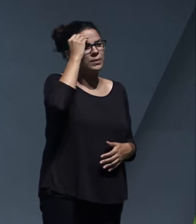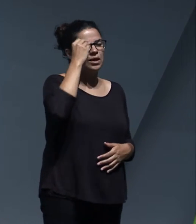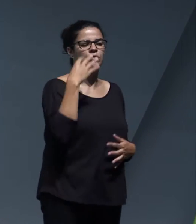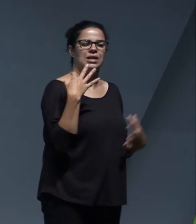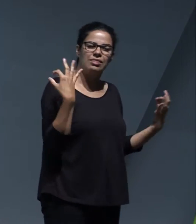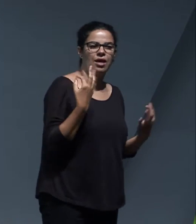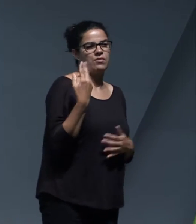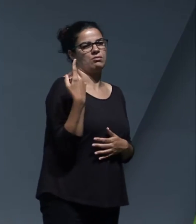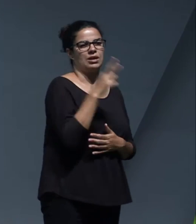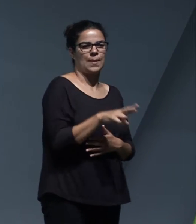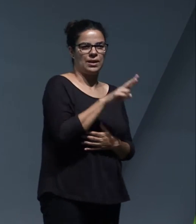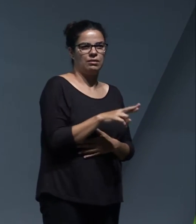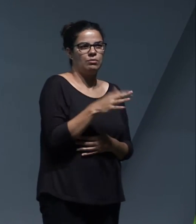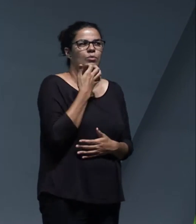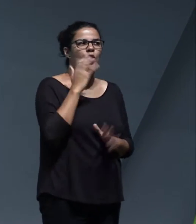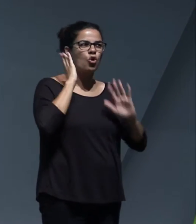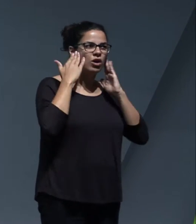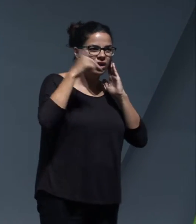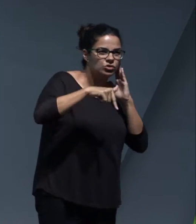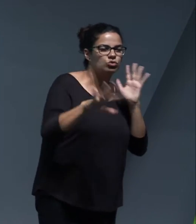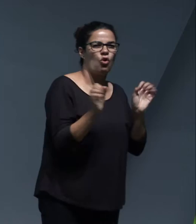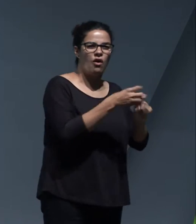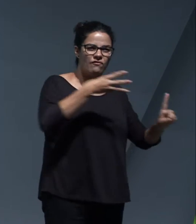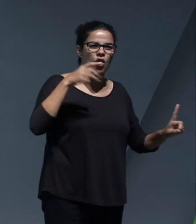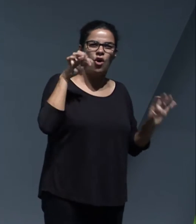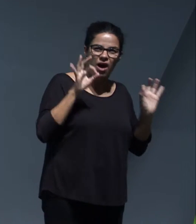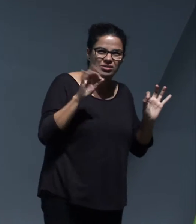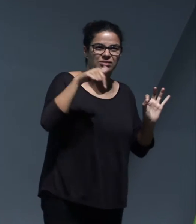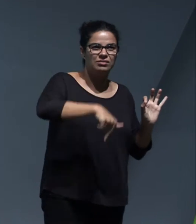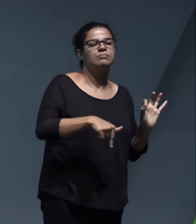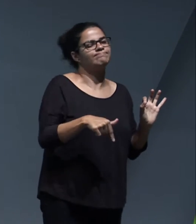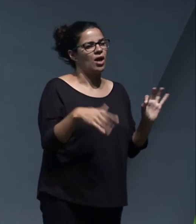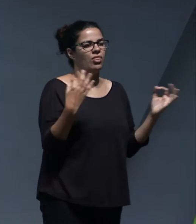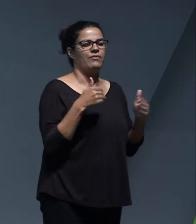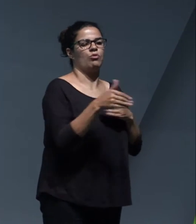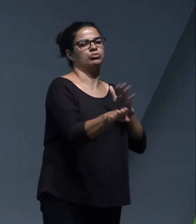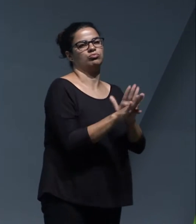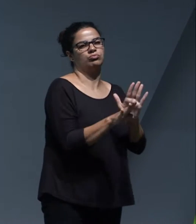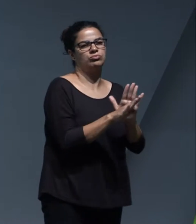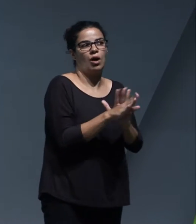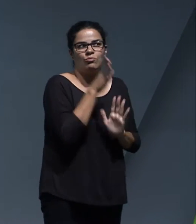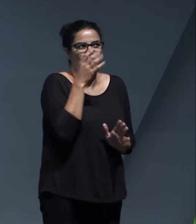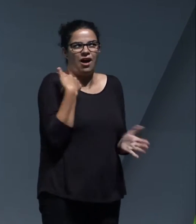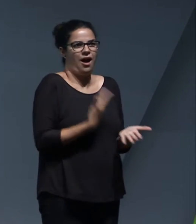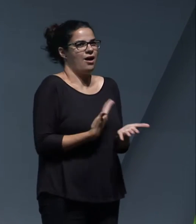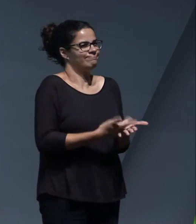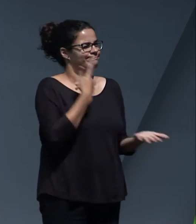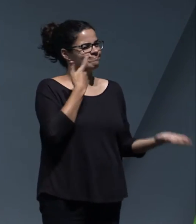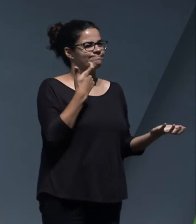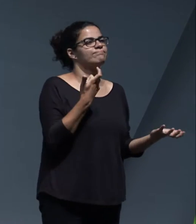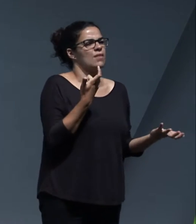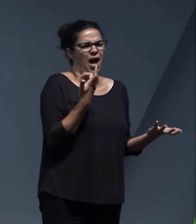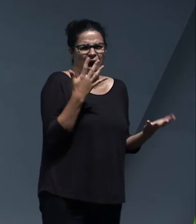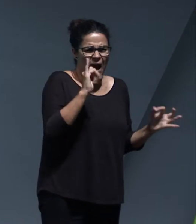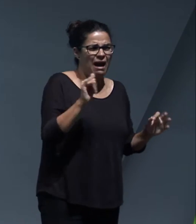that there's a need to repeat forums and conferences of this kind because it's been made obvious